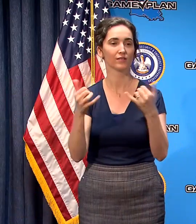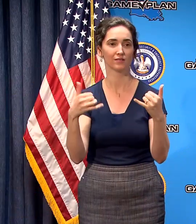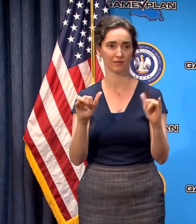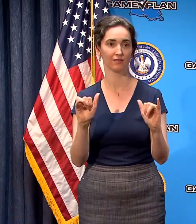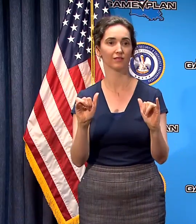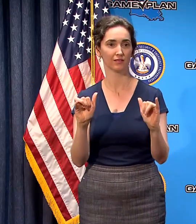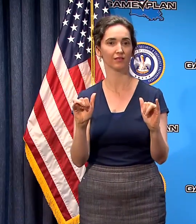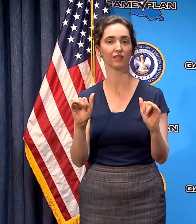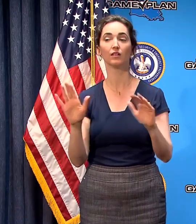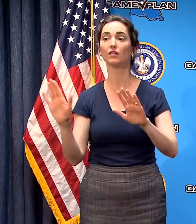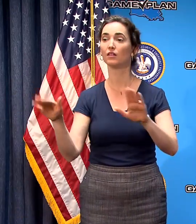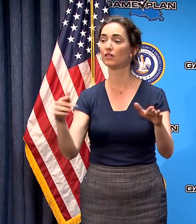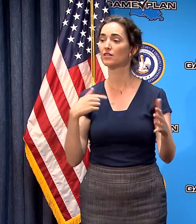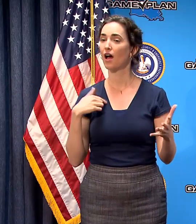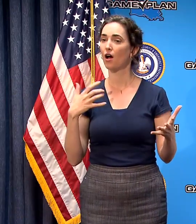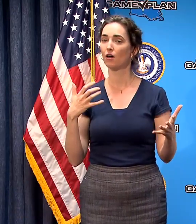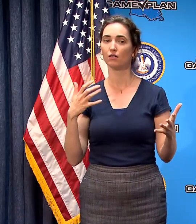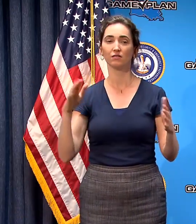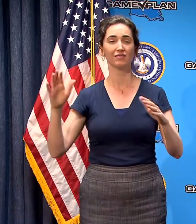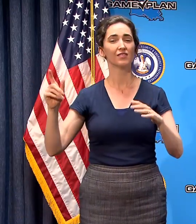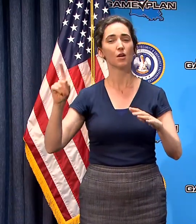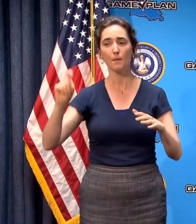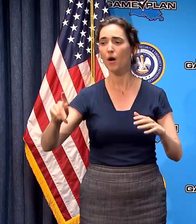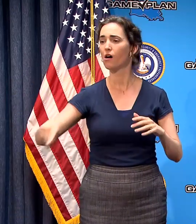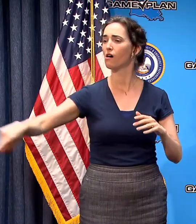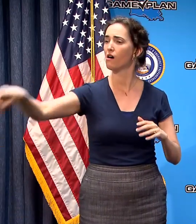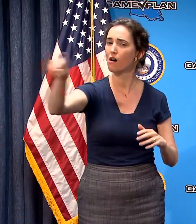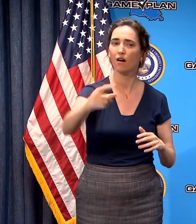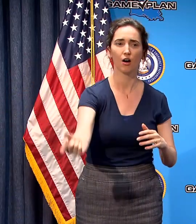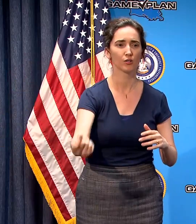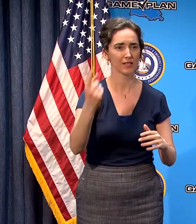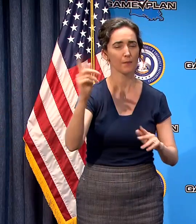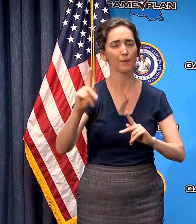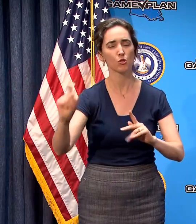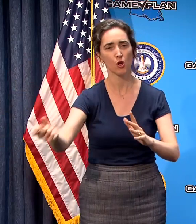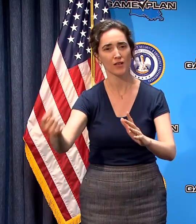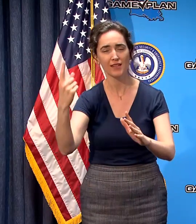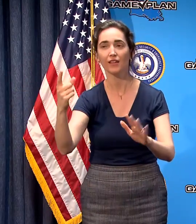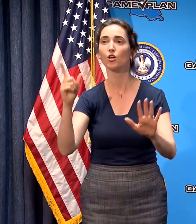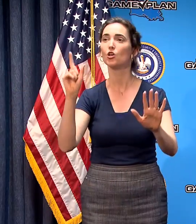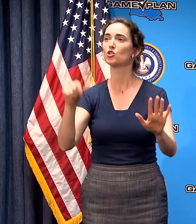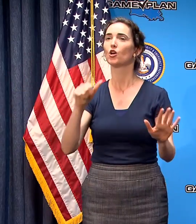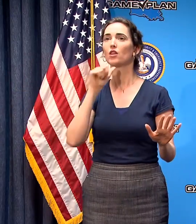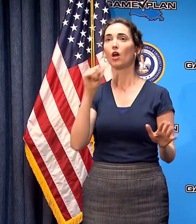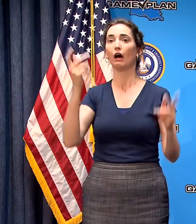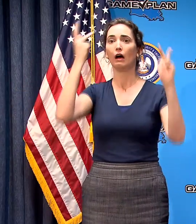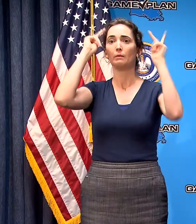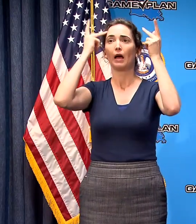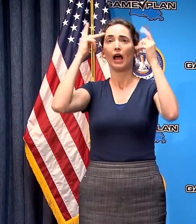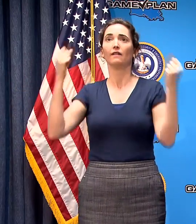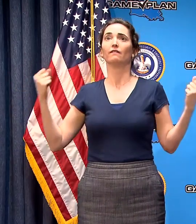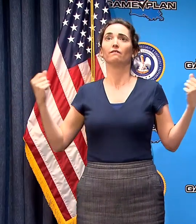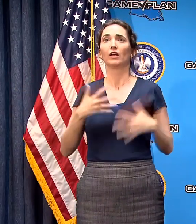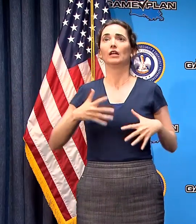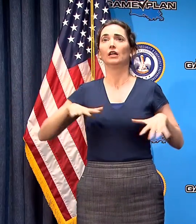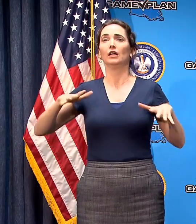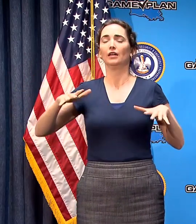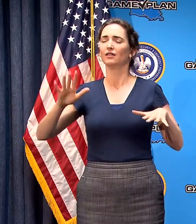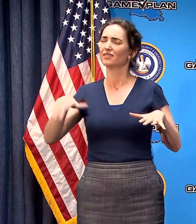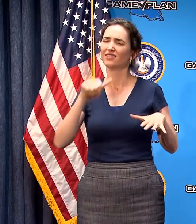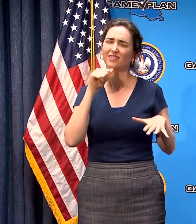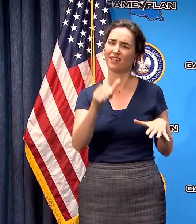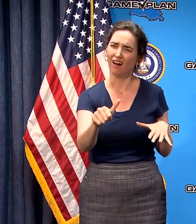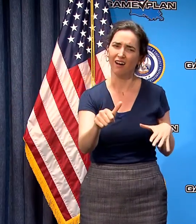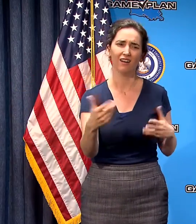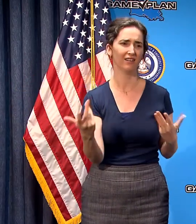so I want people to understand that they shouldn't they shouldn't have they shouldn't be paralyzed by fear and they